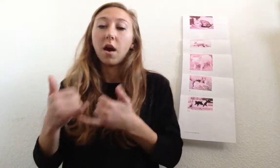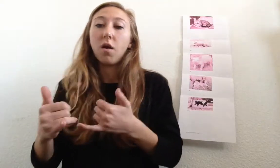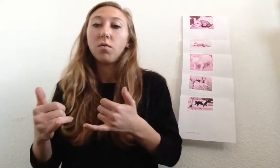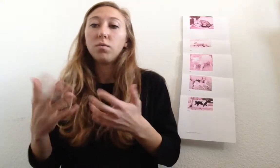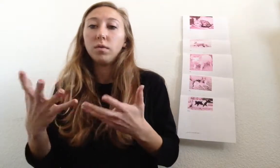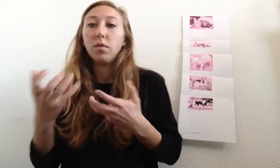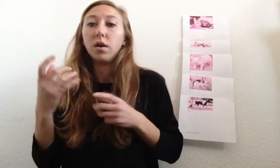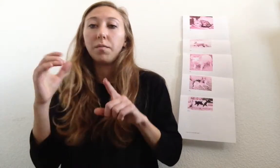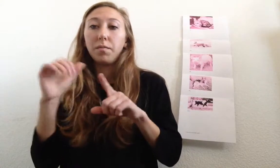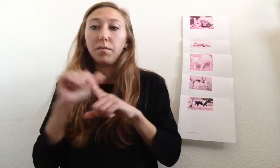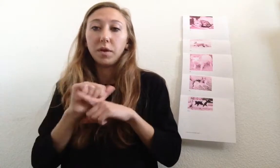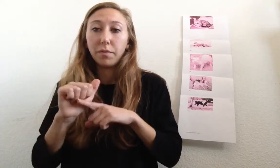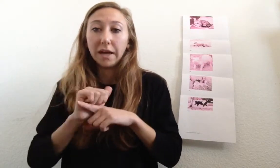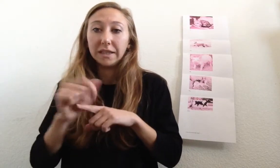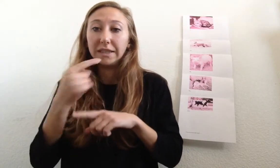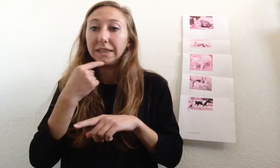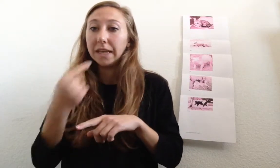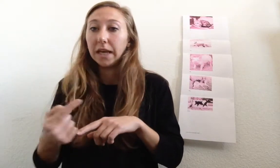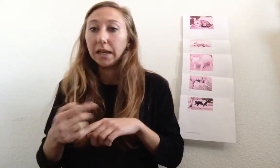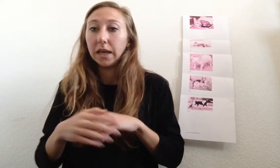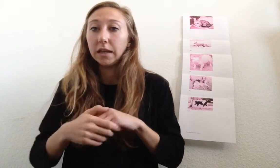we want to practice saying it.